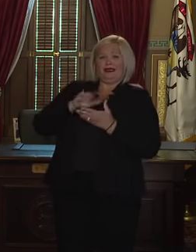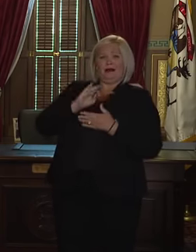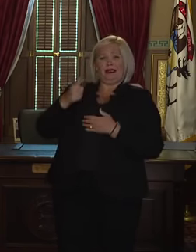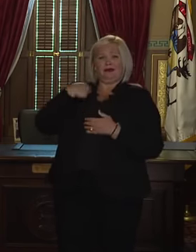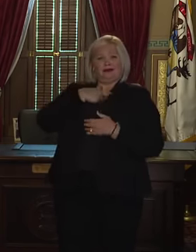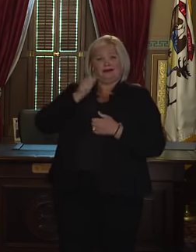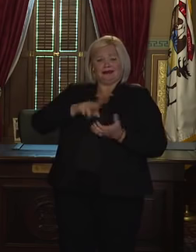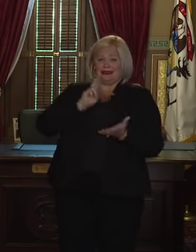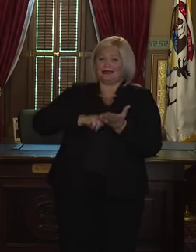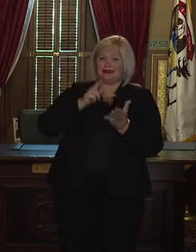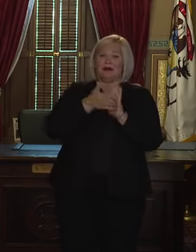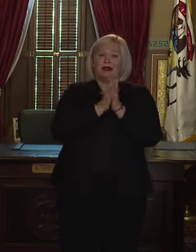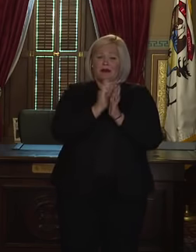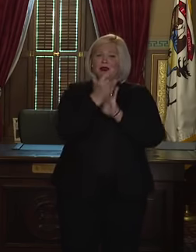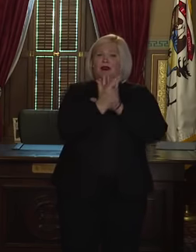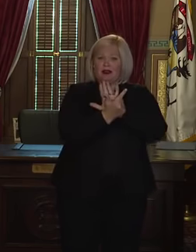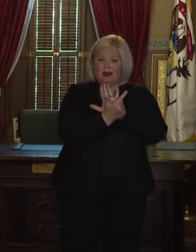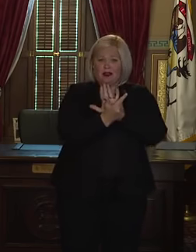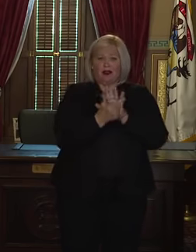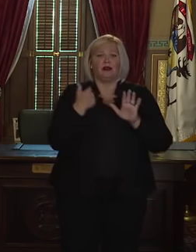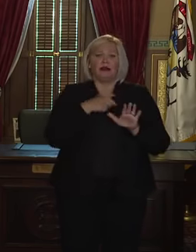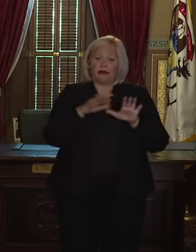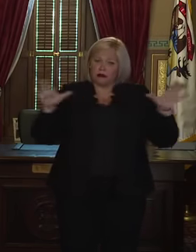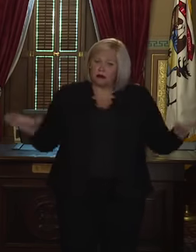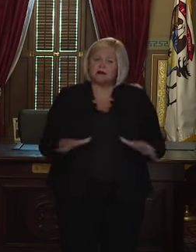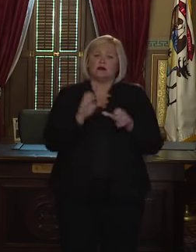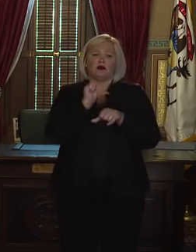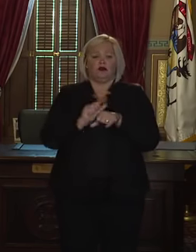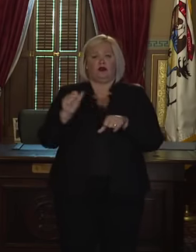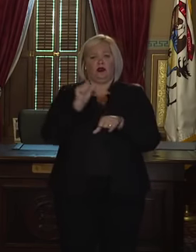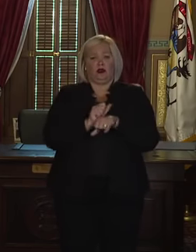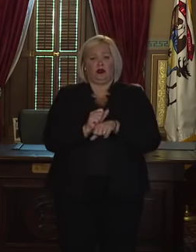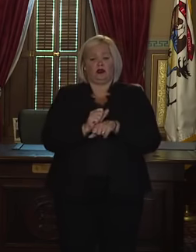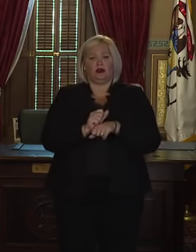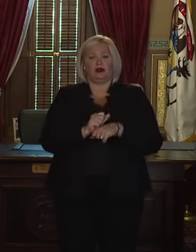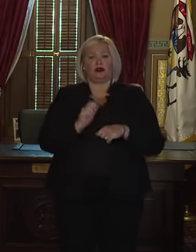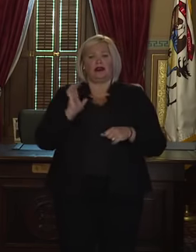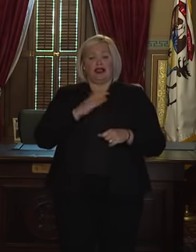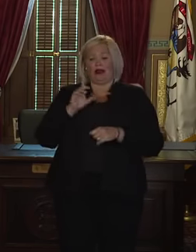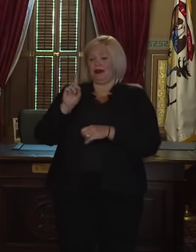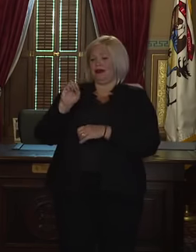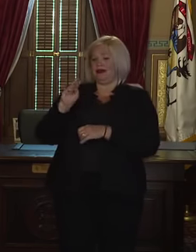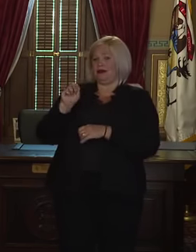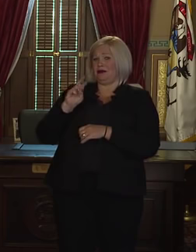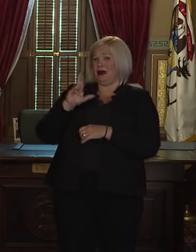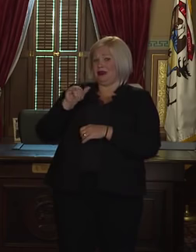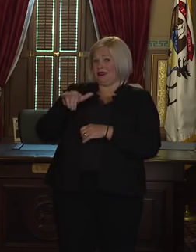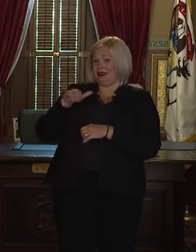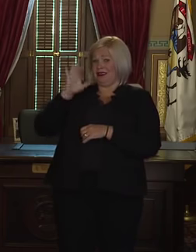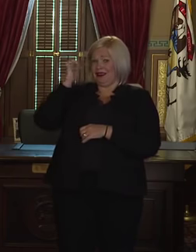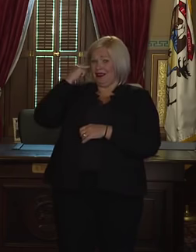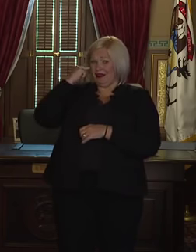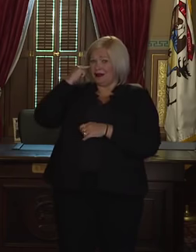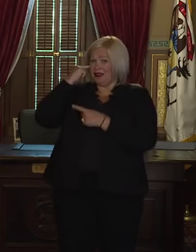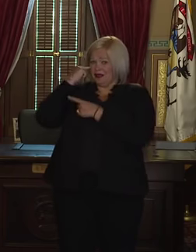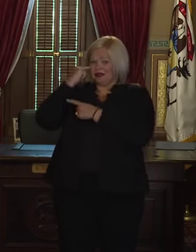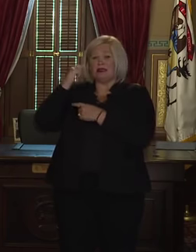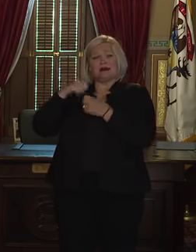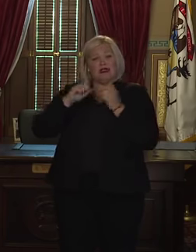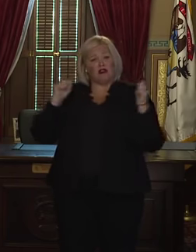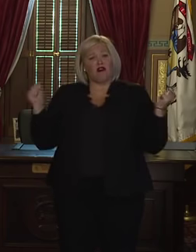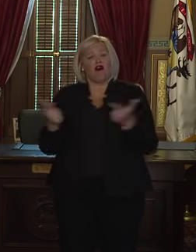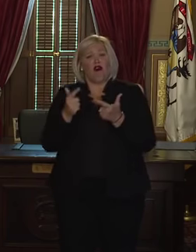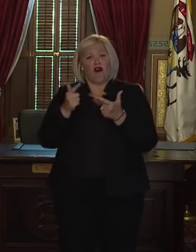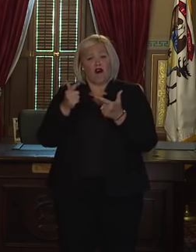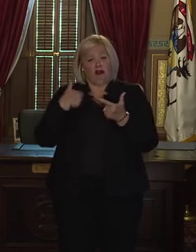of work to do. In a democracy, everyone eligible and every vote that is eligibly cast needs